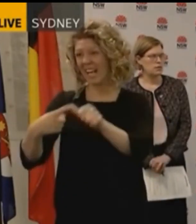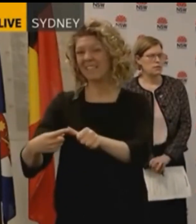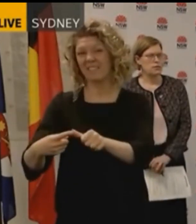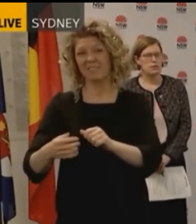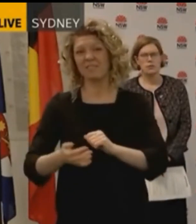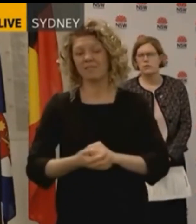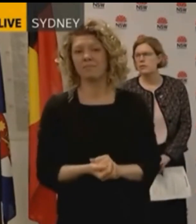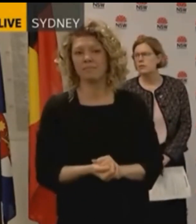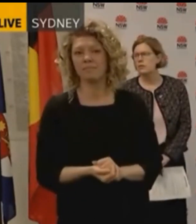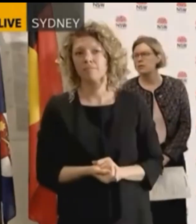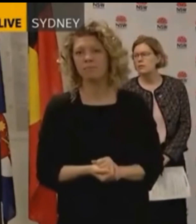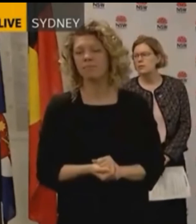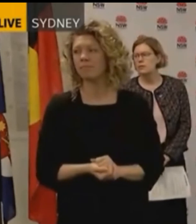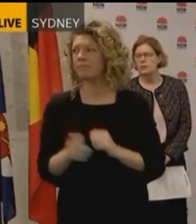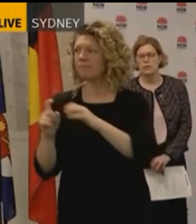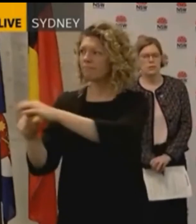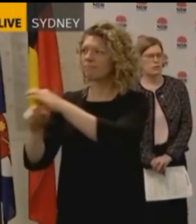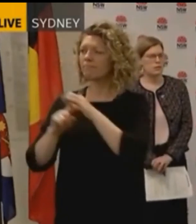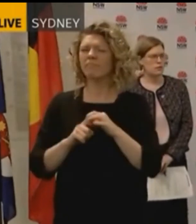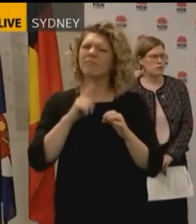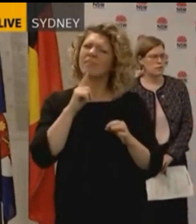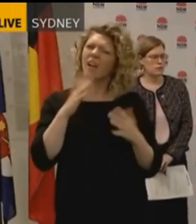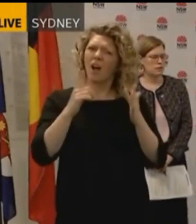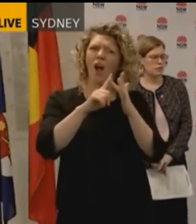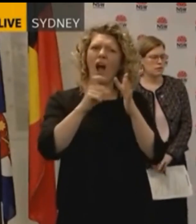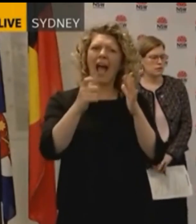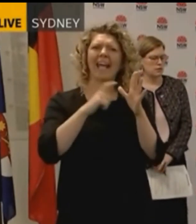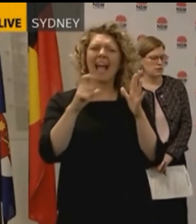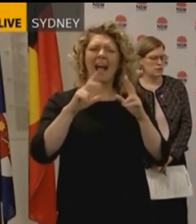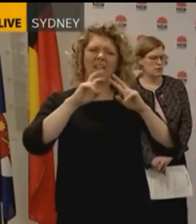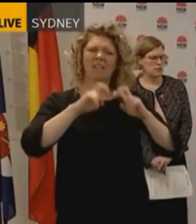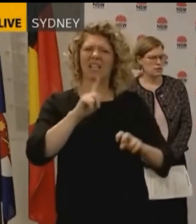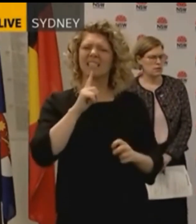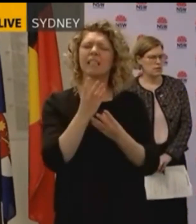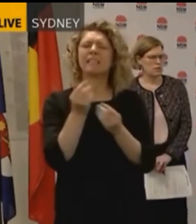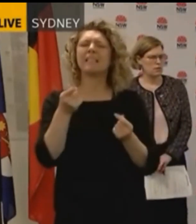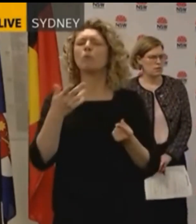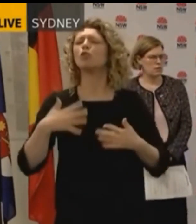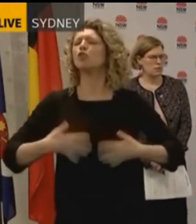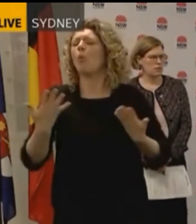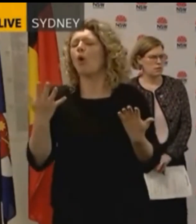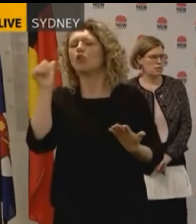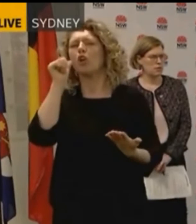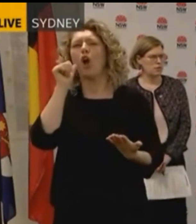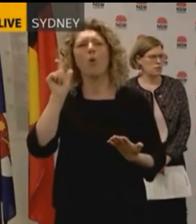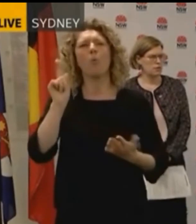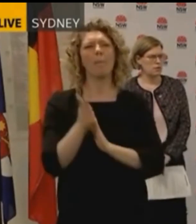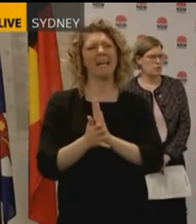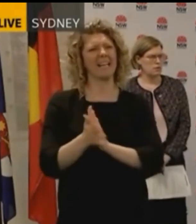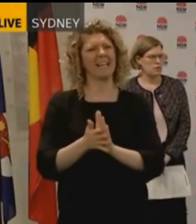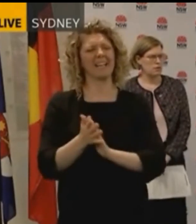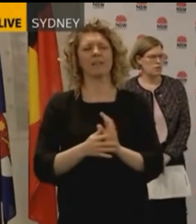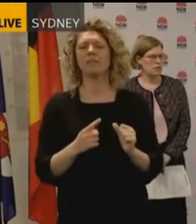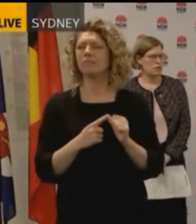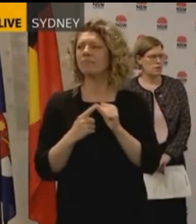to that. Darren McGuire did say at the ICAC that there was information that you didn't want to know about. What was that information in relation to his